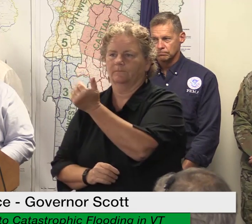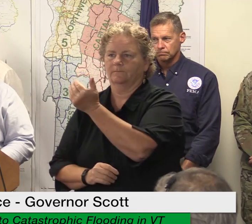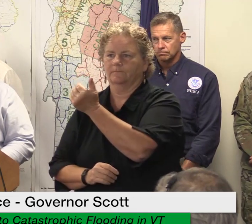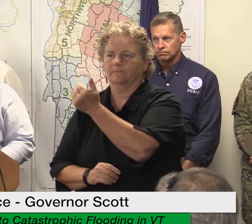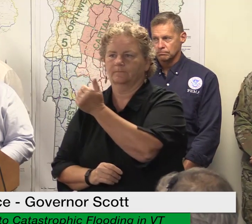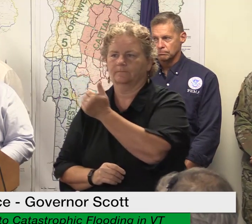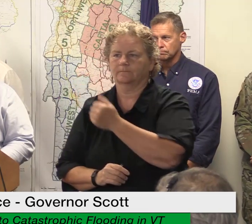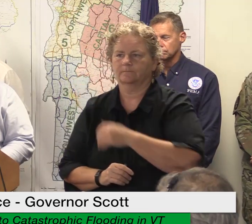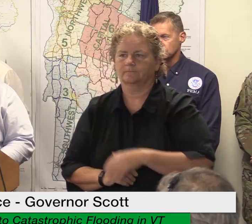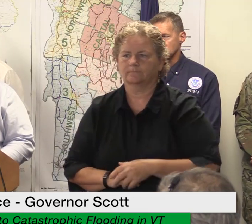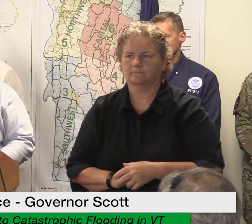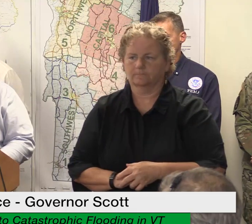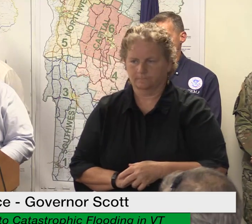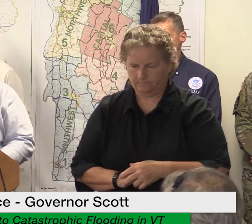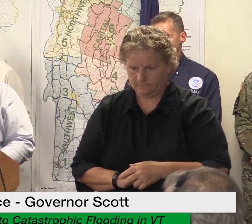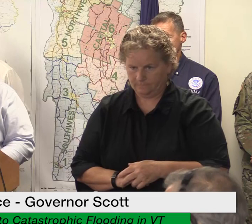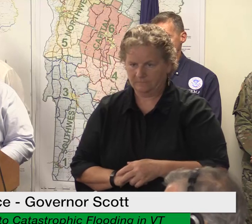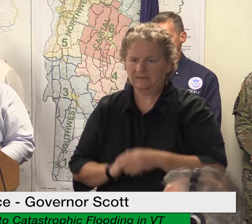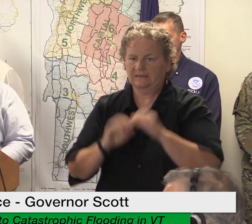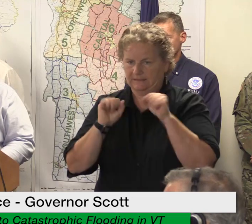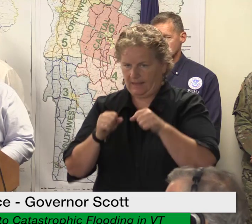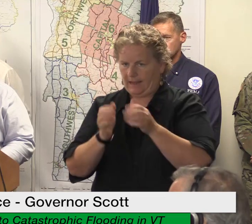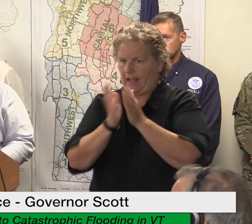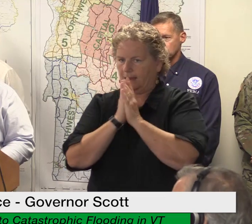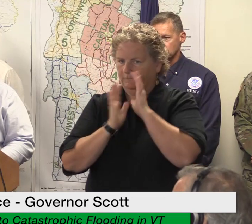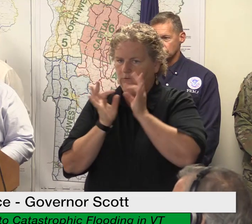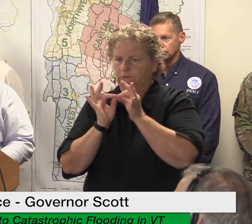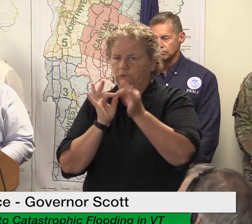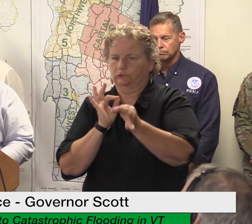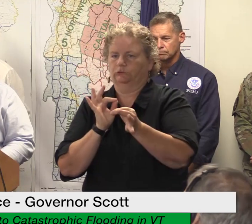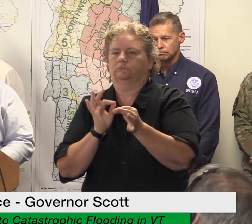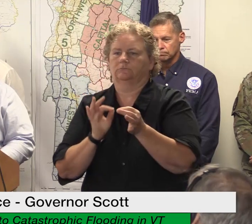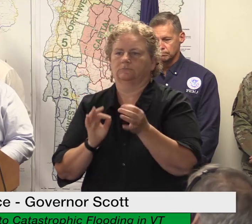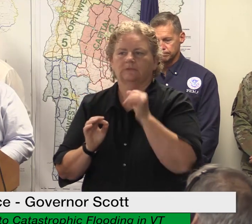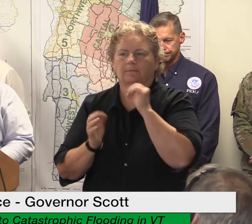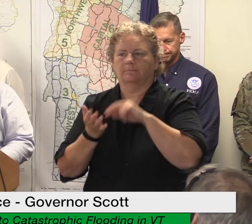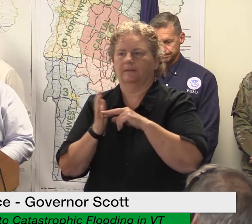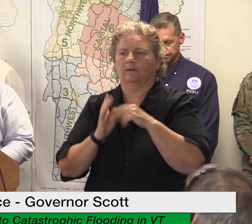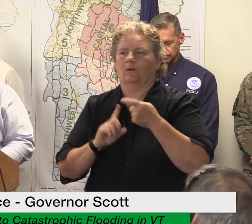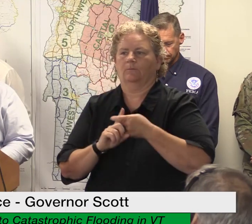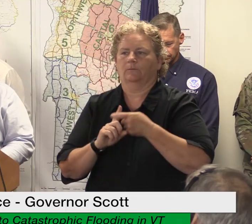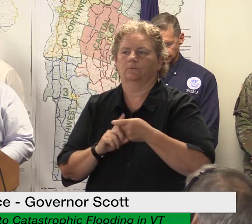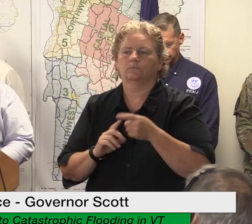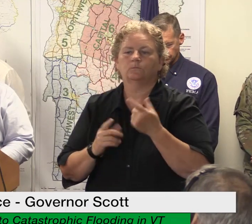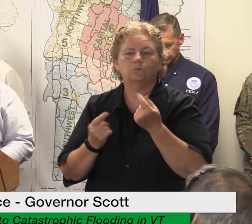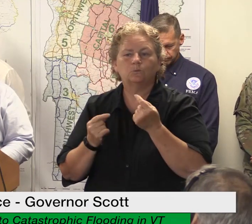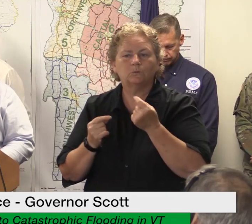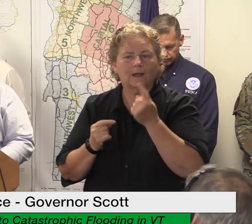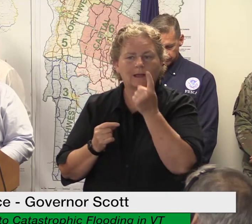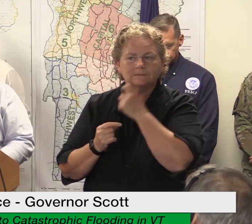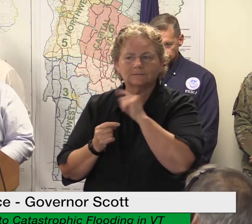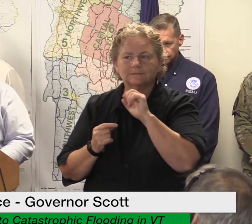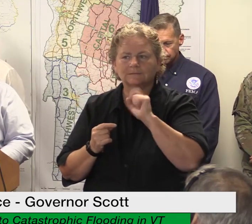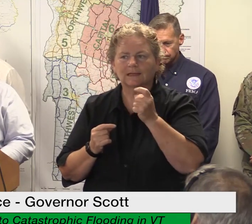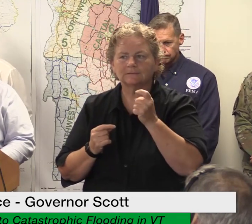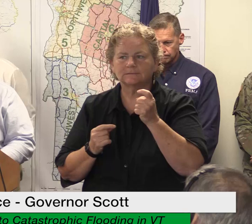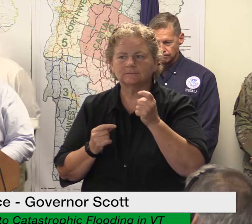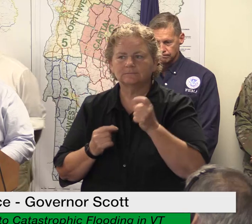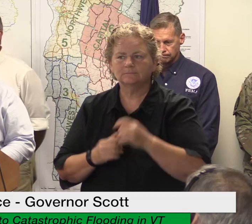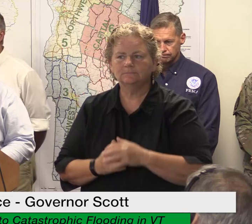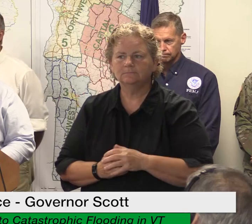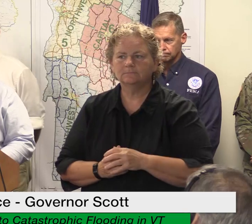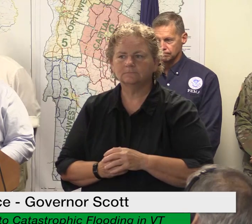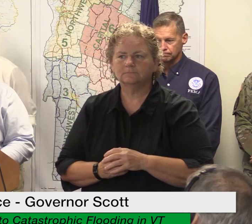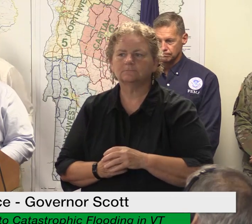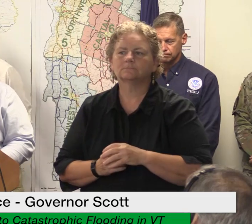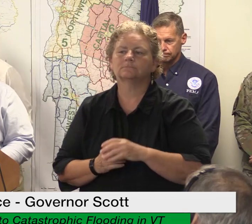and you can request one by contacting our uh the department's taxpayer services division for assistance phone